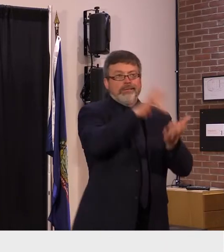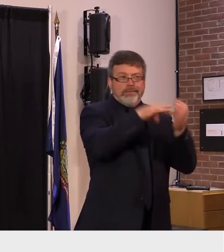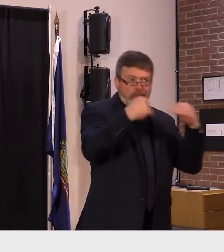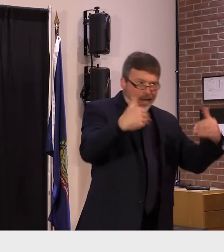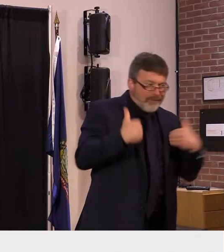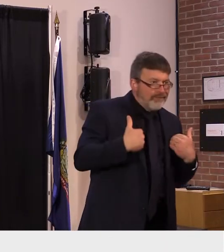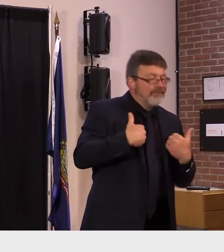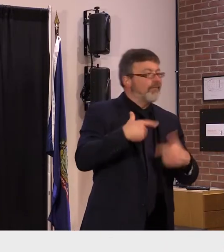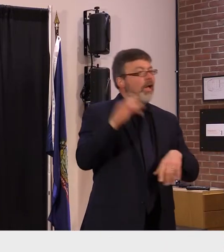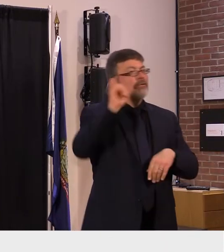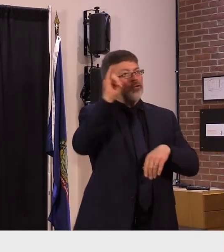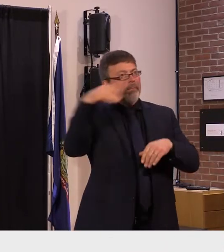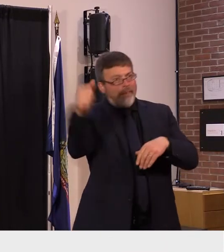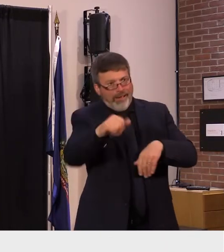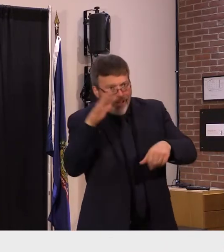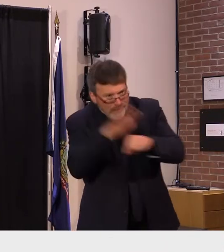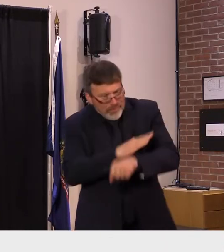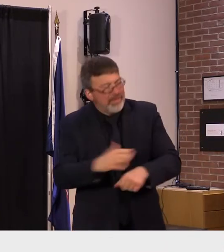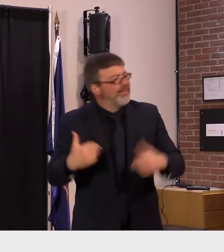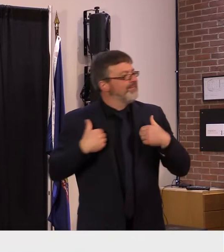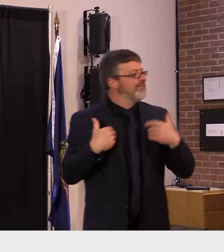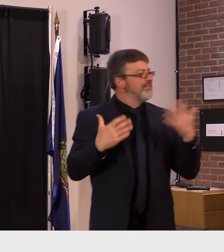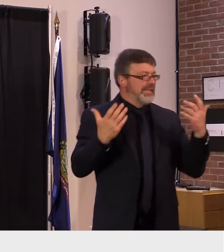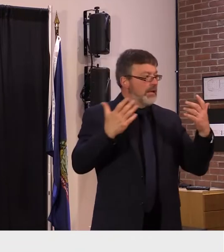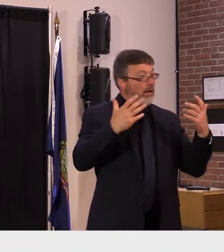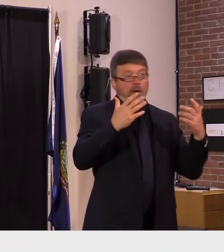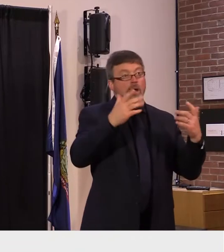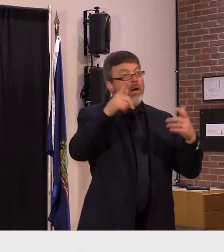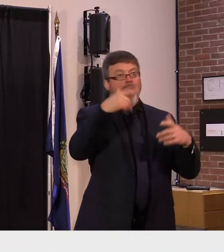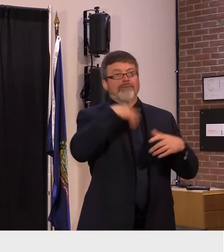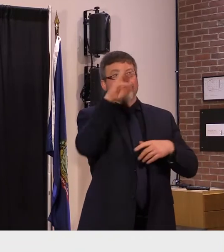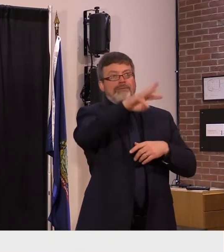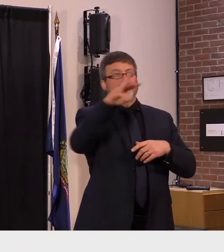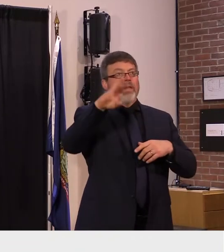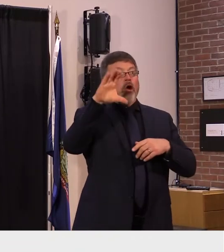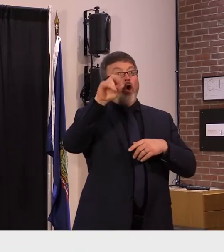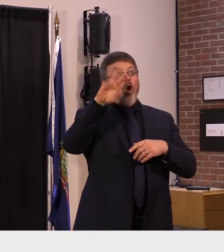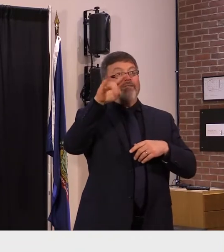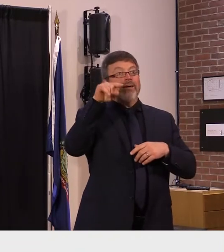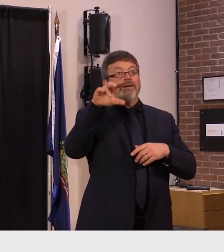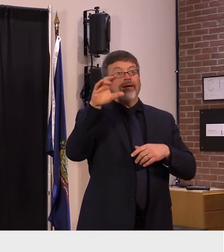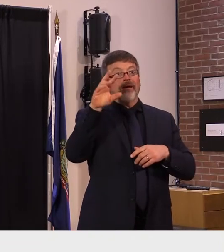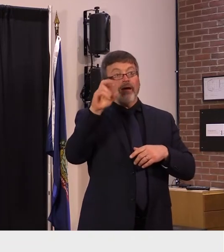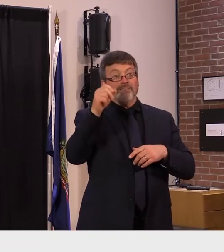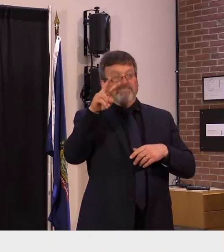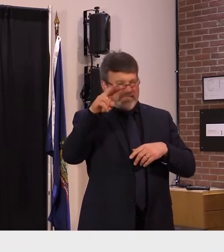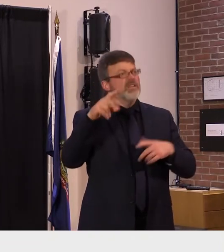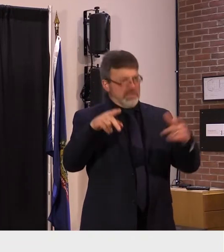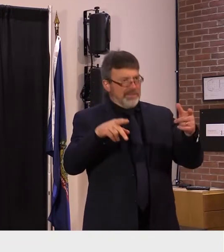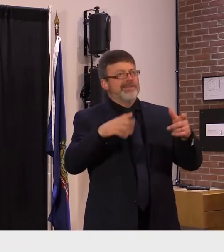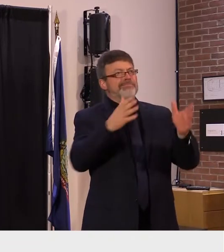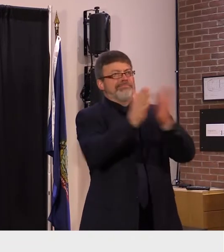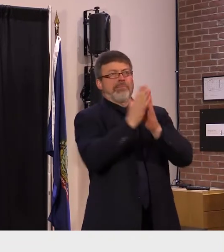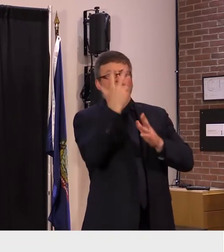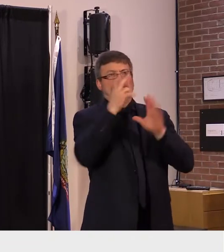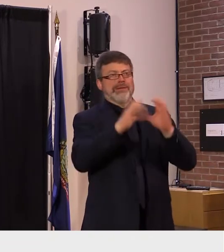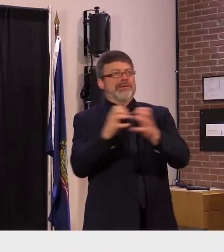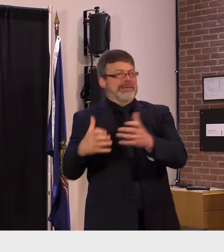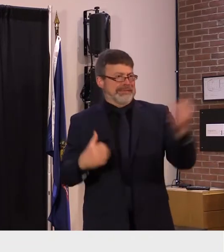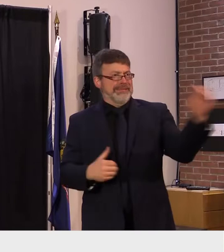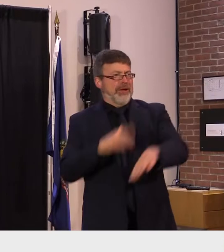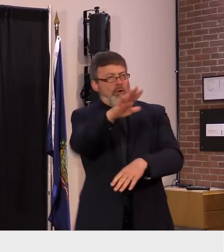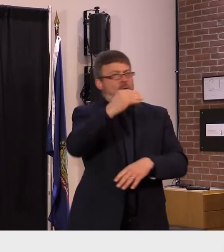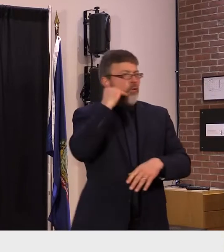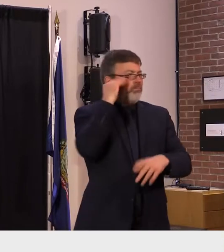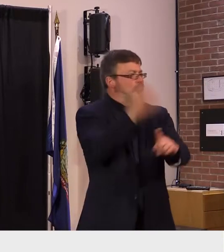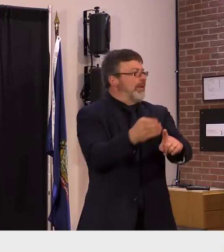order from the federal government three rounds of tests by visiting covid.gov we are encouraging vermonters